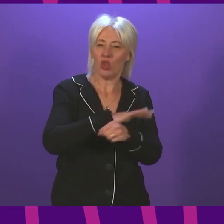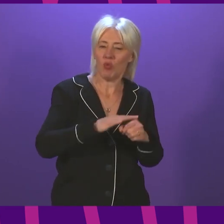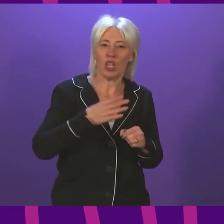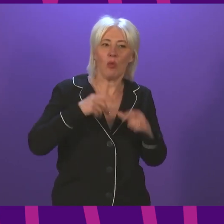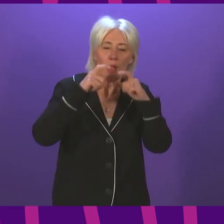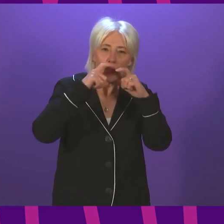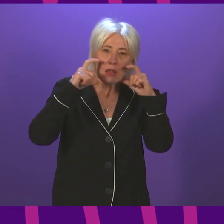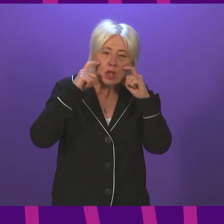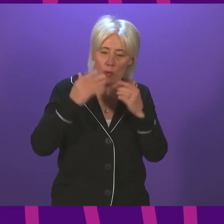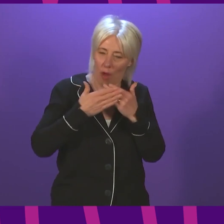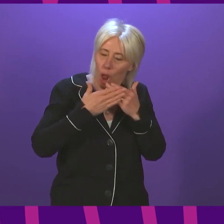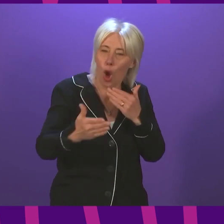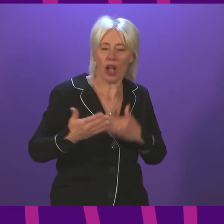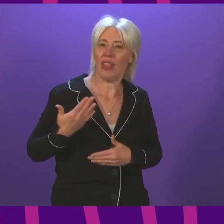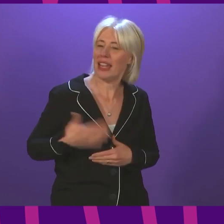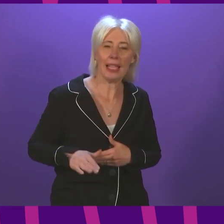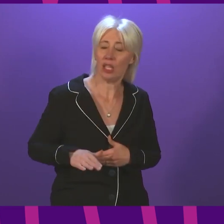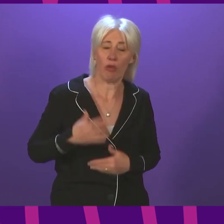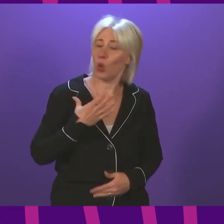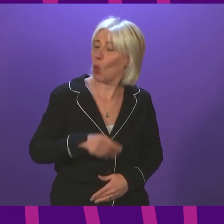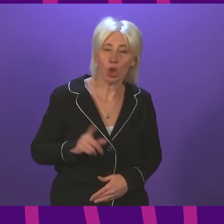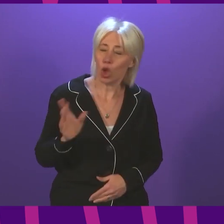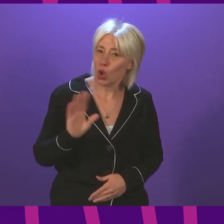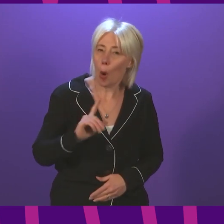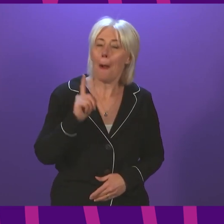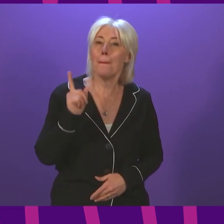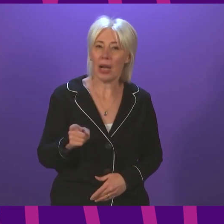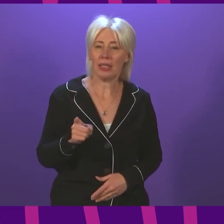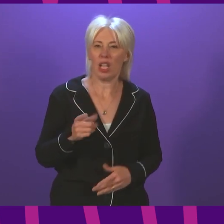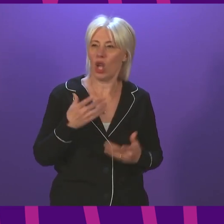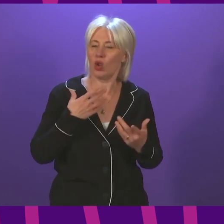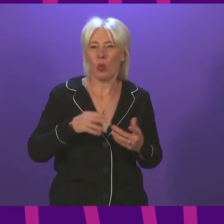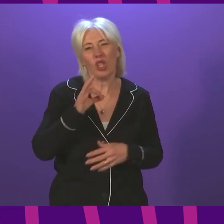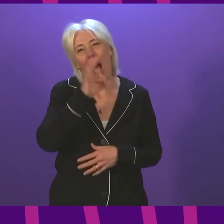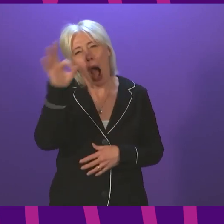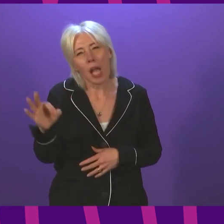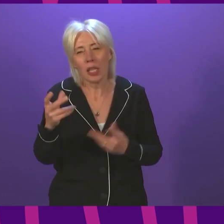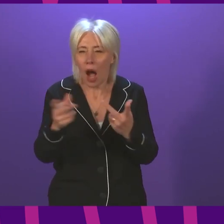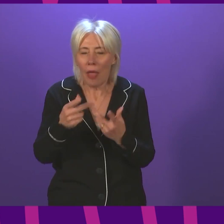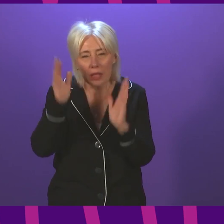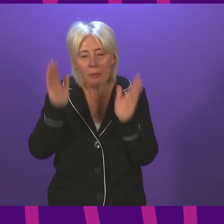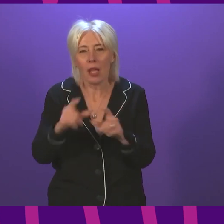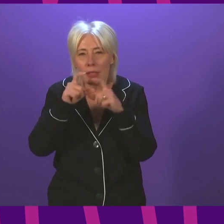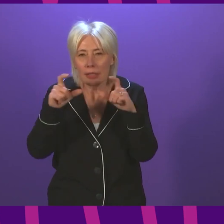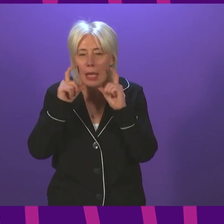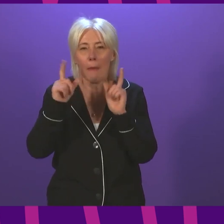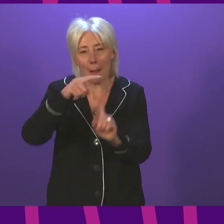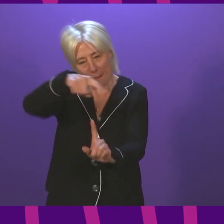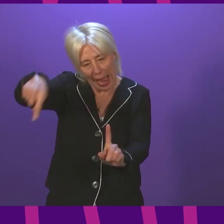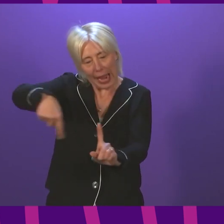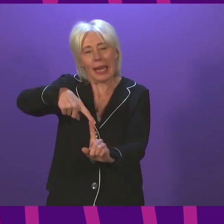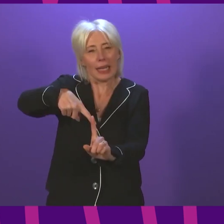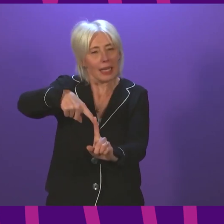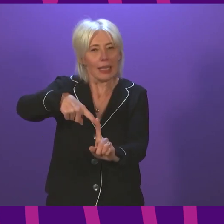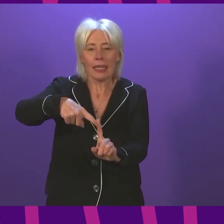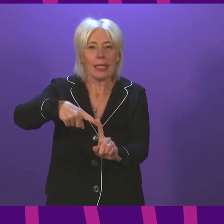coverings for longer than necessary and I certainly don't want to be in a position of asking anybody else to do that. But this comes back to the central point. We